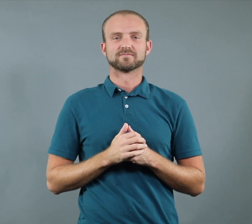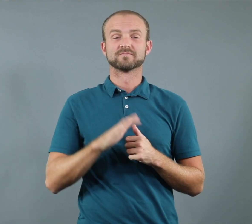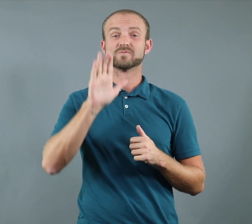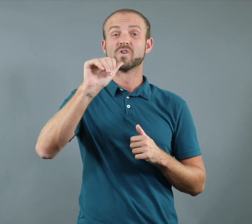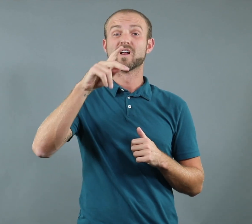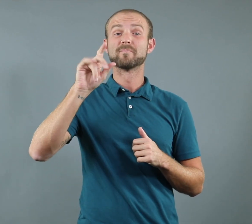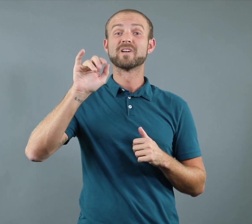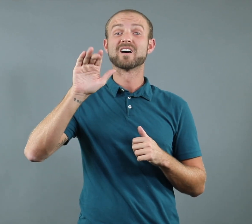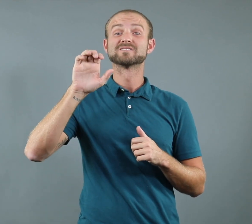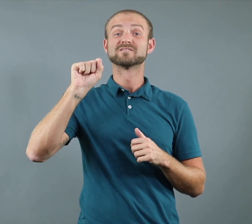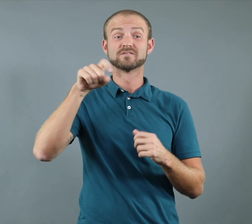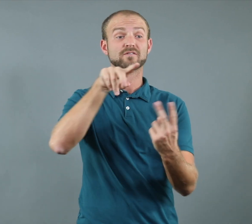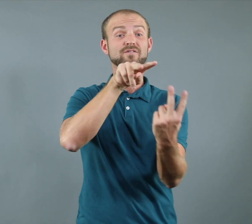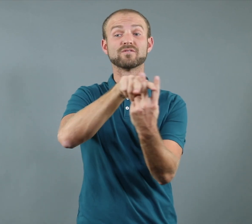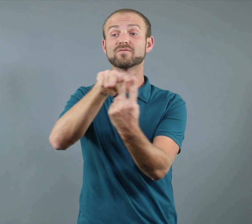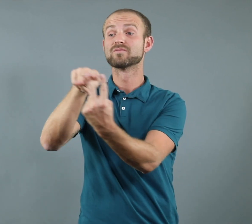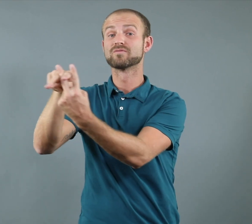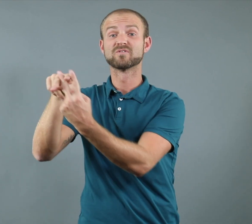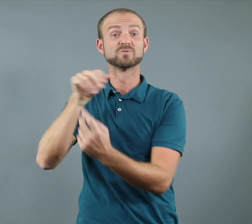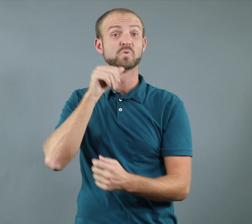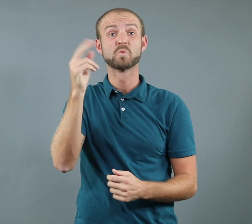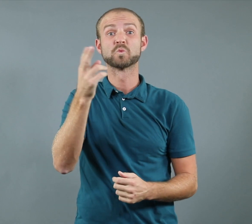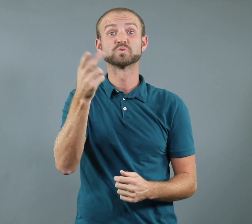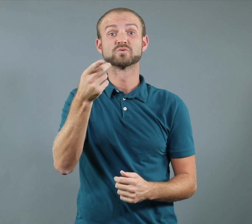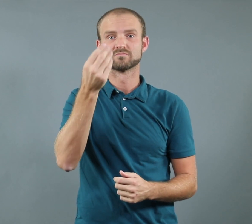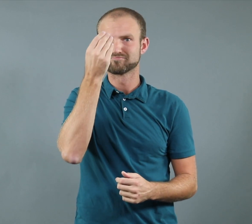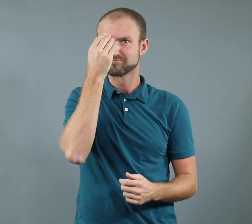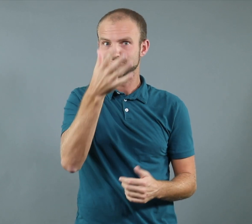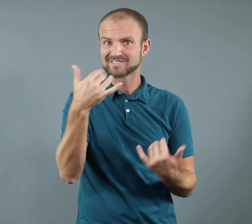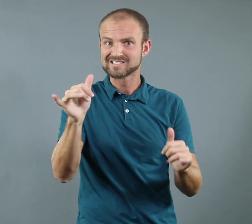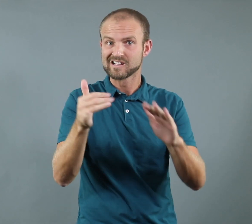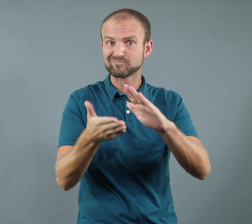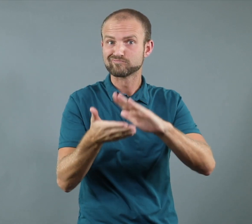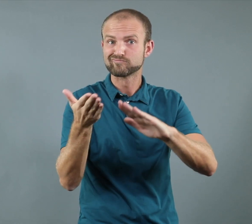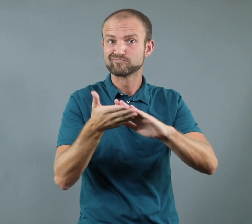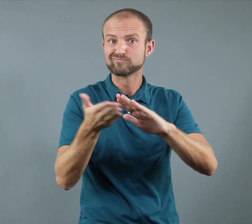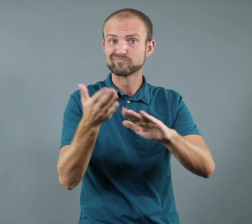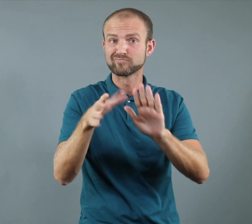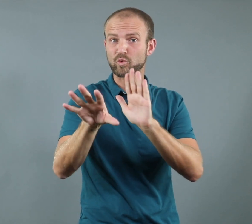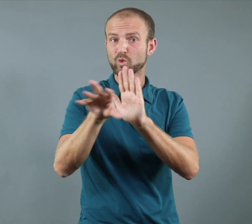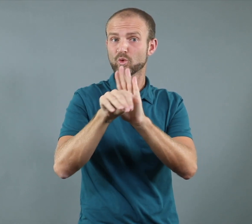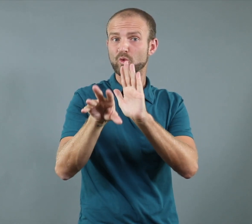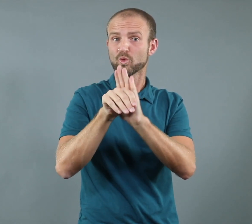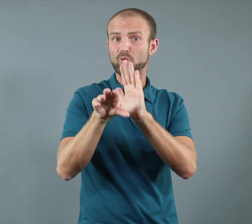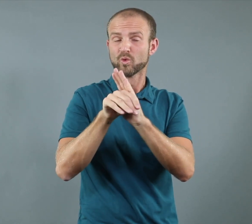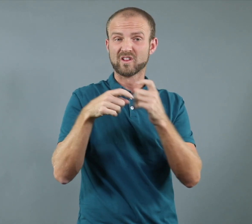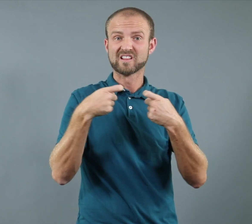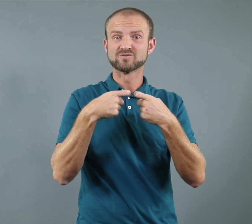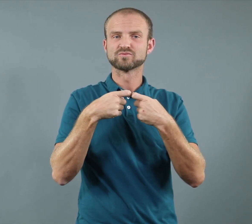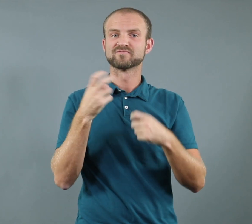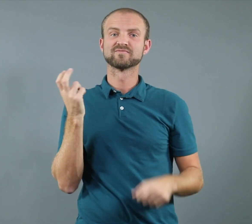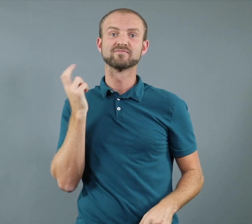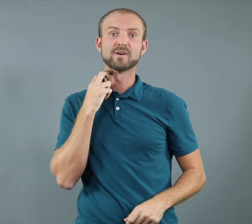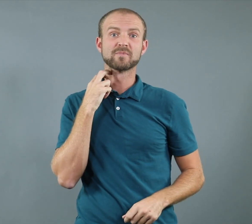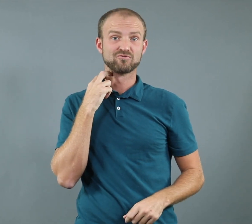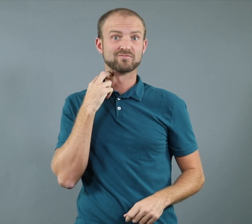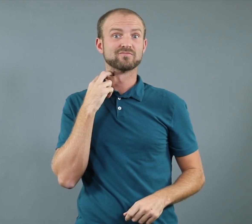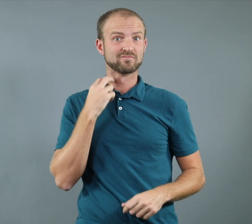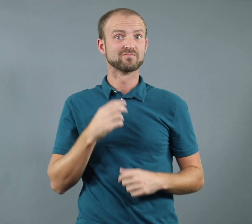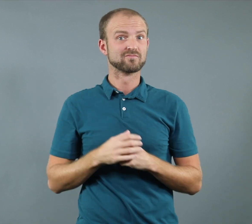If your power plugs are in the outlets while not in use, in fact those appliances are still using power when they are plugged in and it is called energy